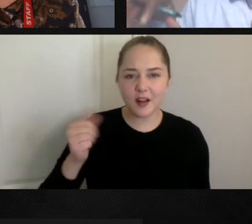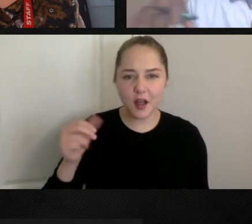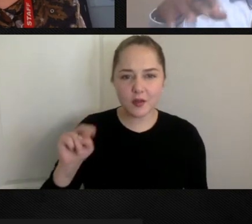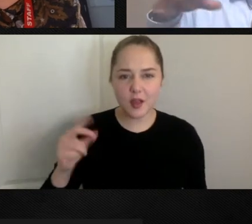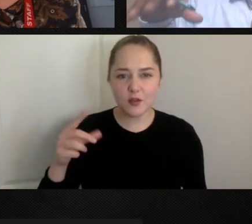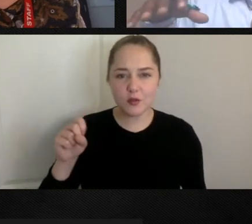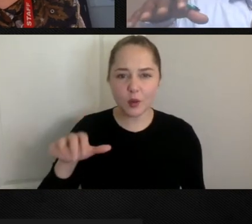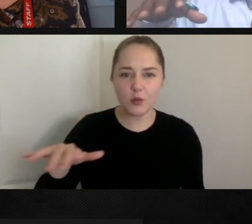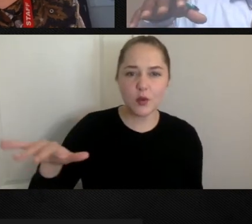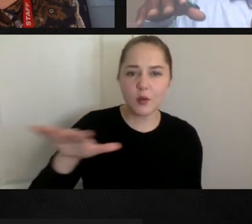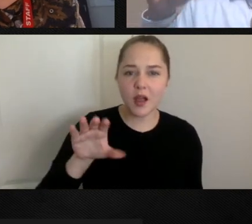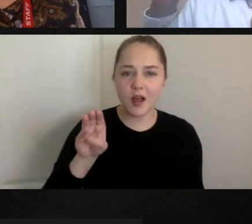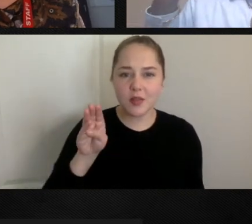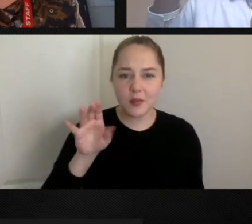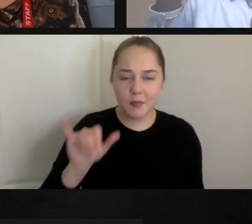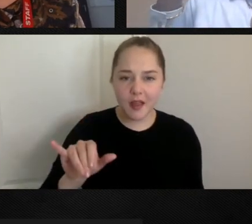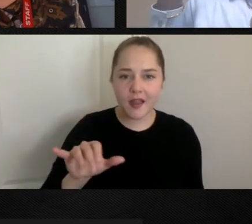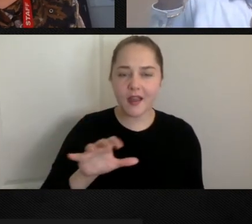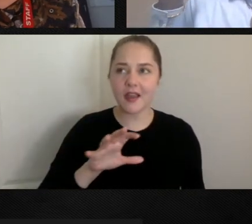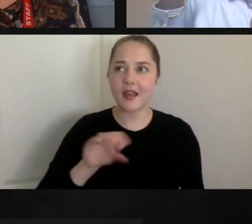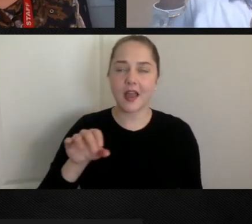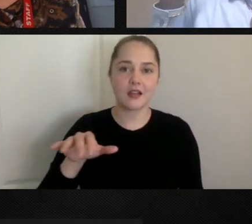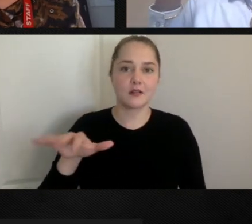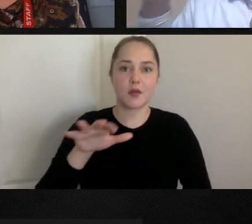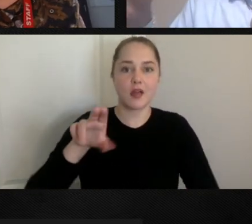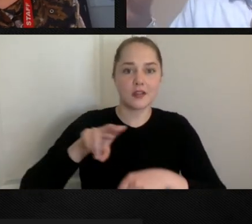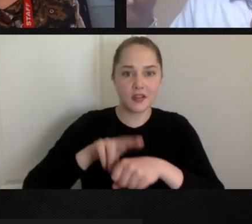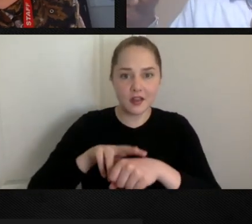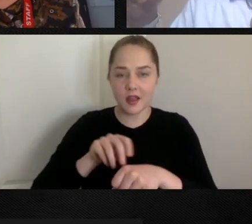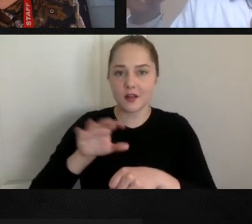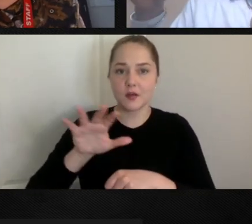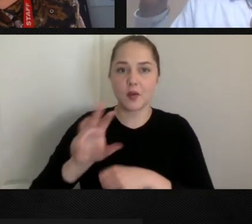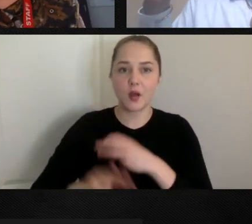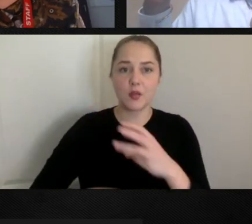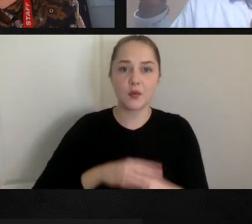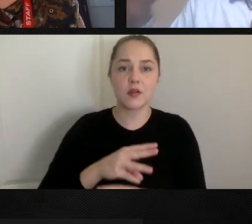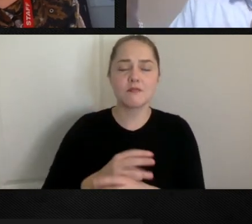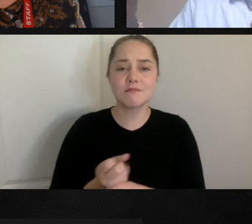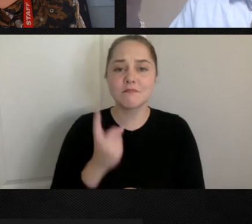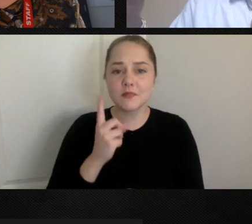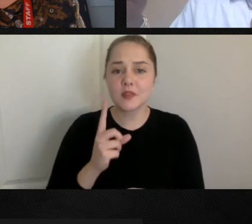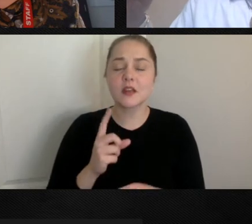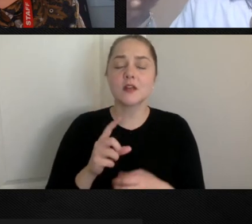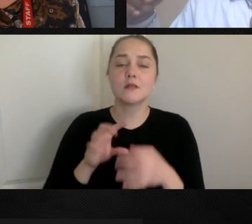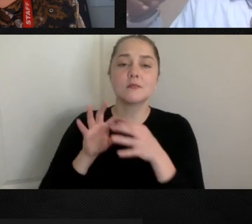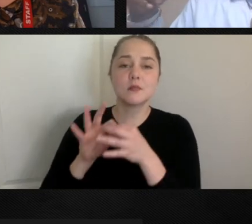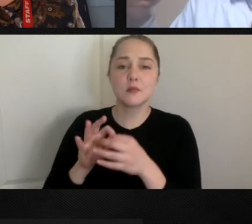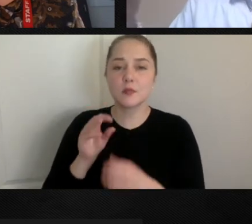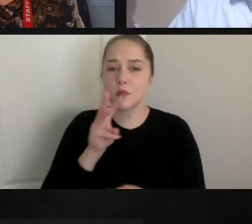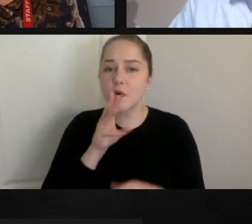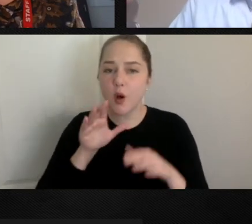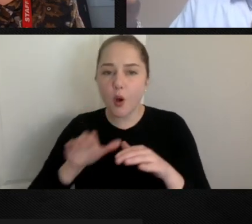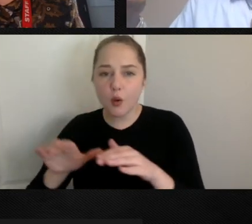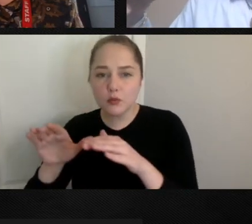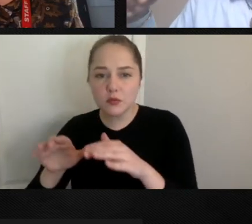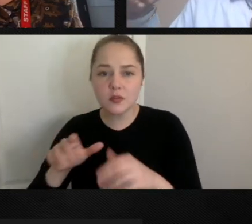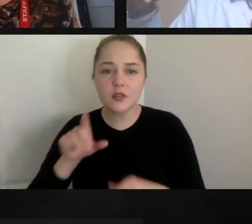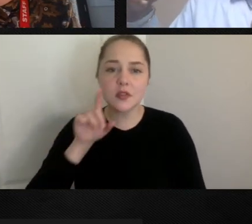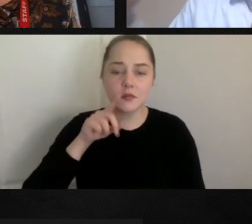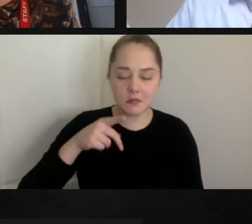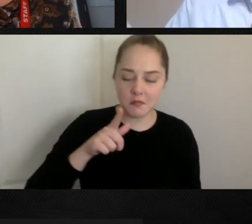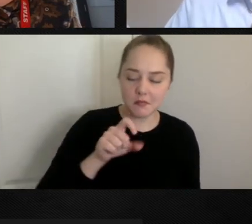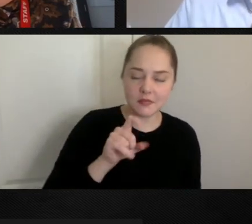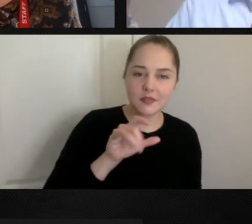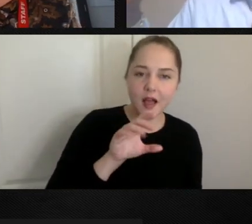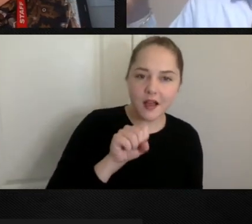and around the world. Again, around oceans, around plastics, around toxins, around